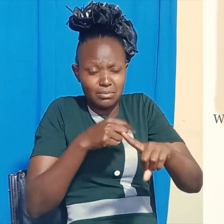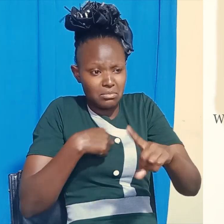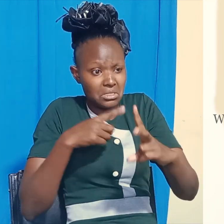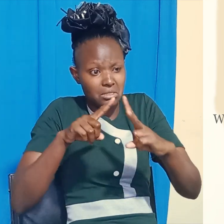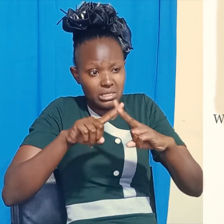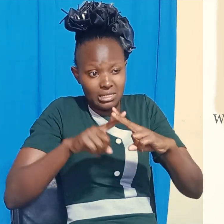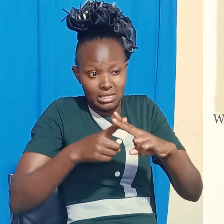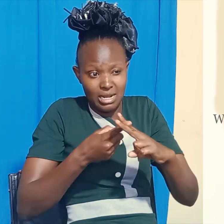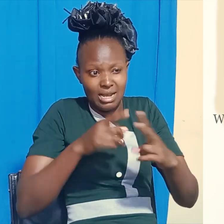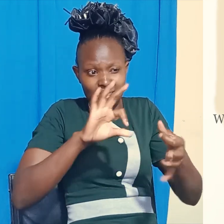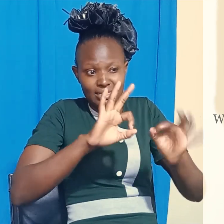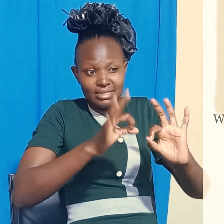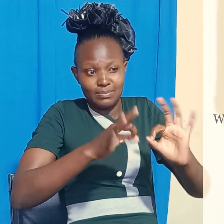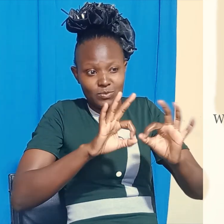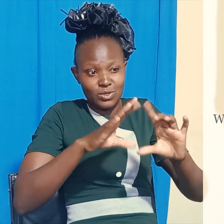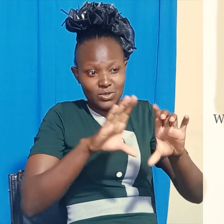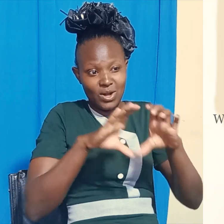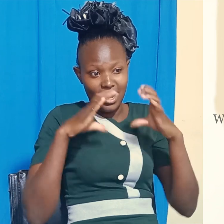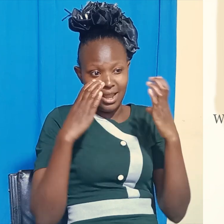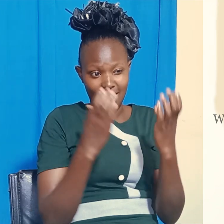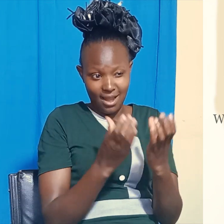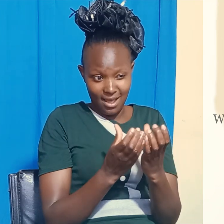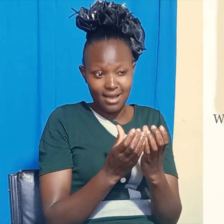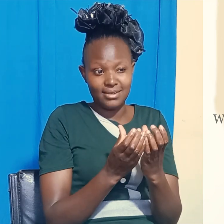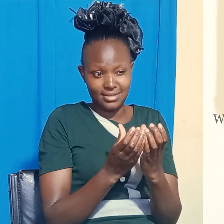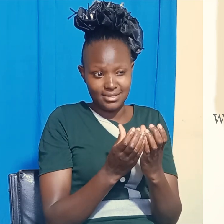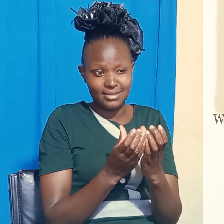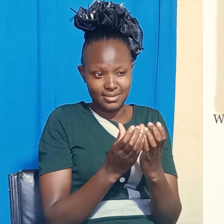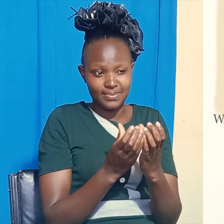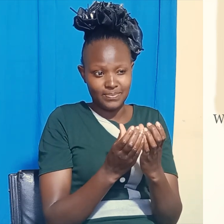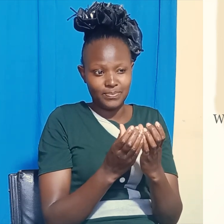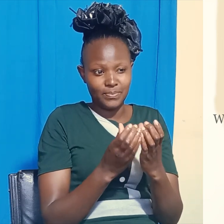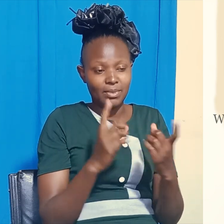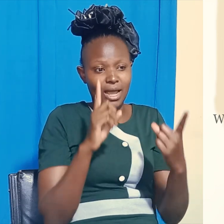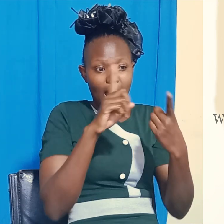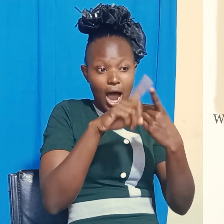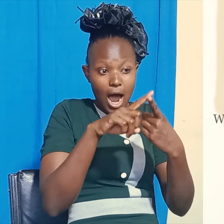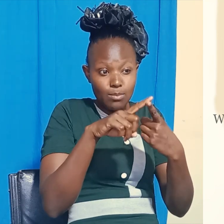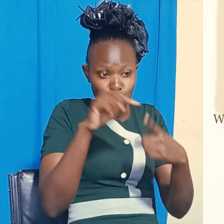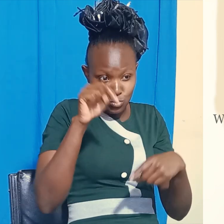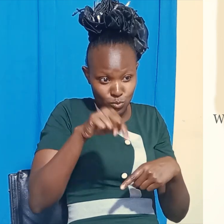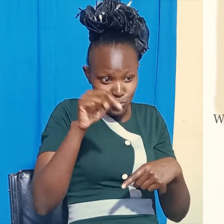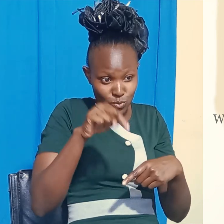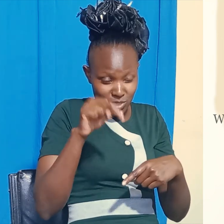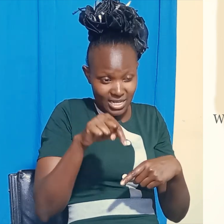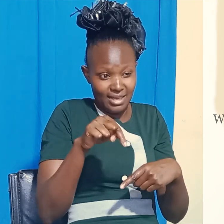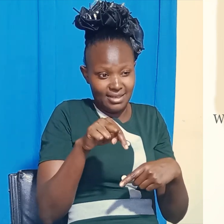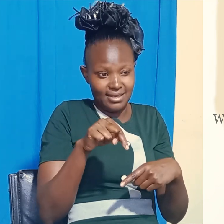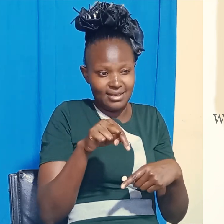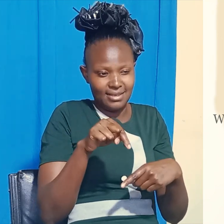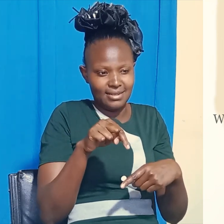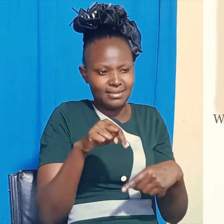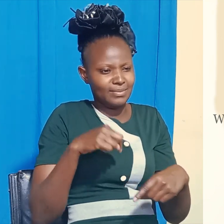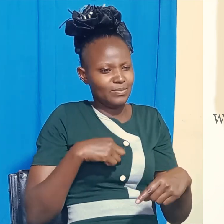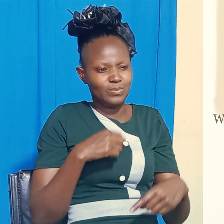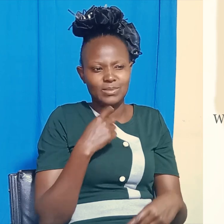interpretation class, and we are high up now, I clearly tell you